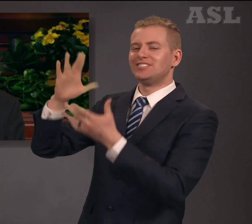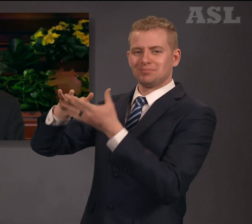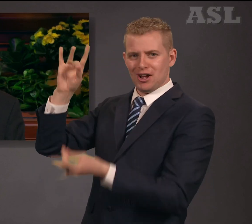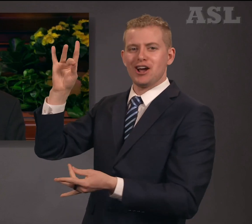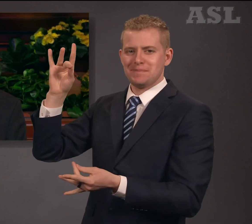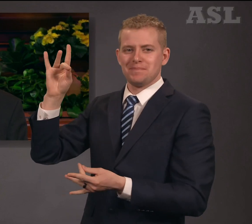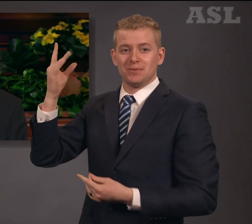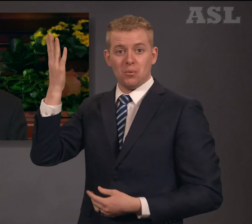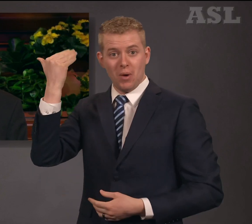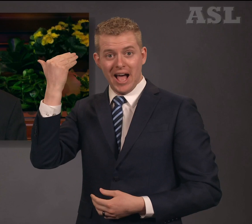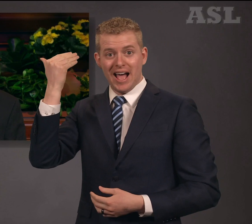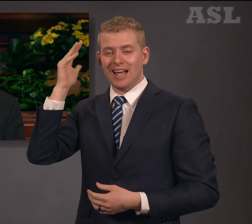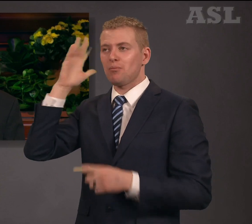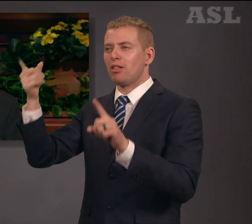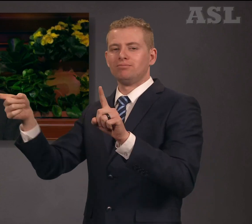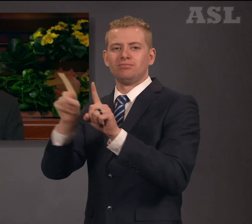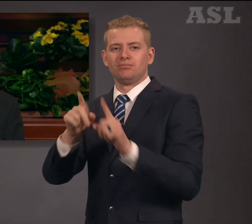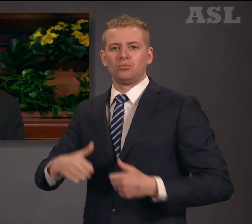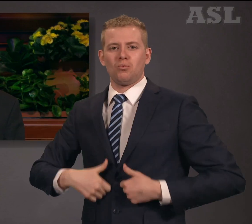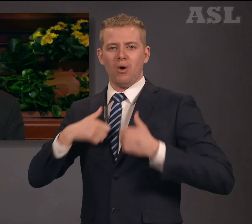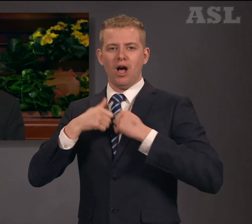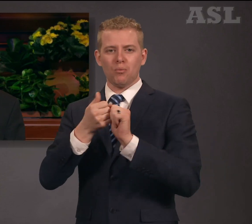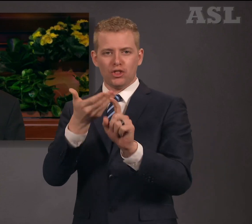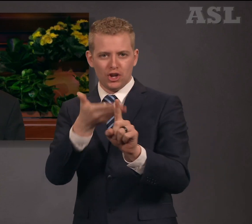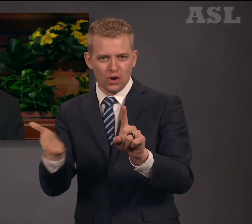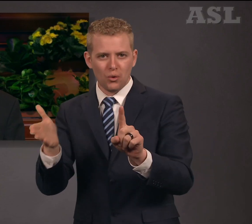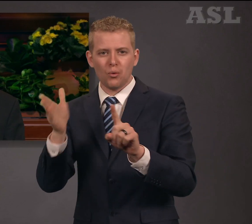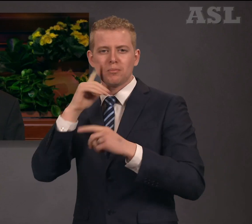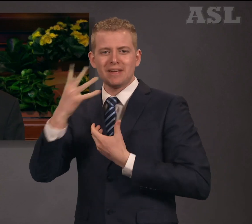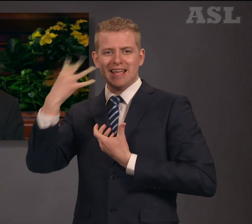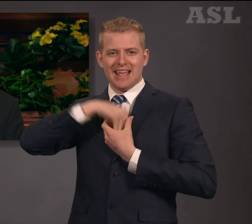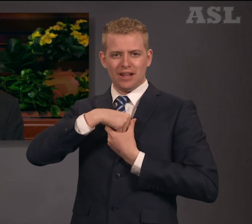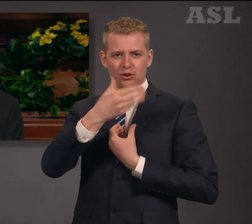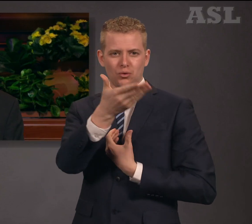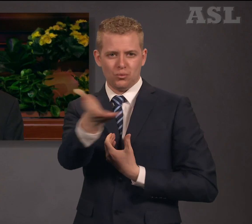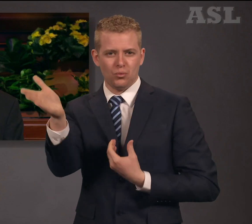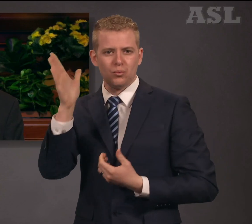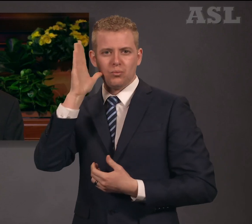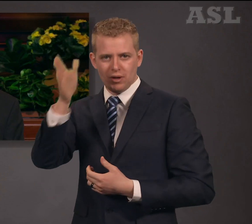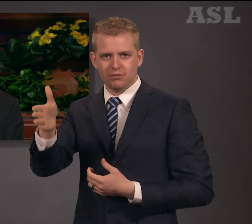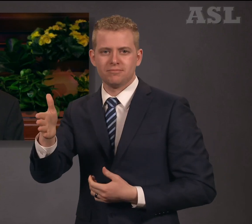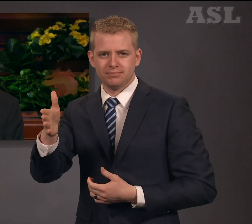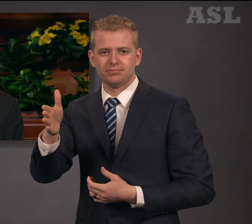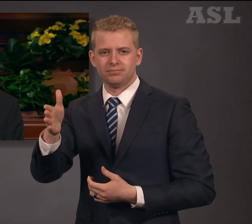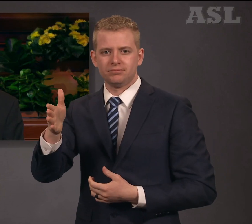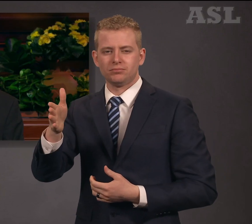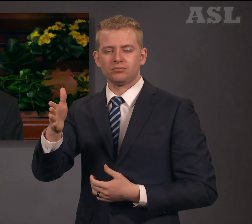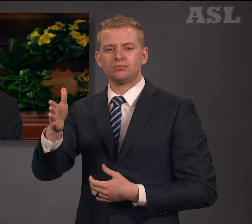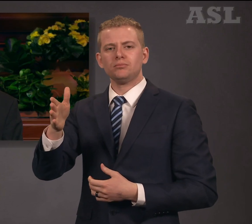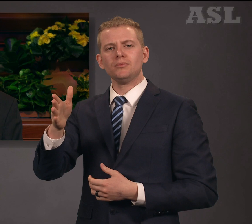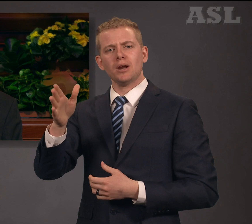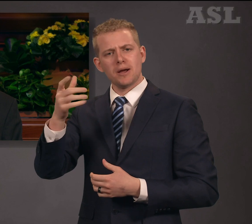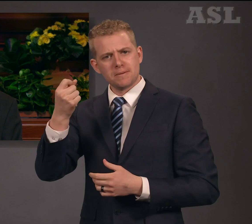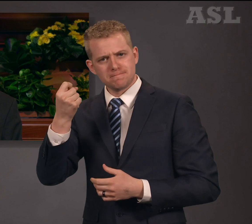with you, and shall be in you. I will not leave you